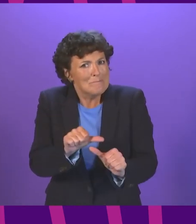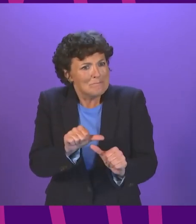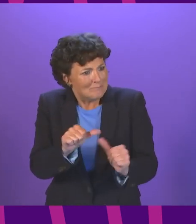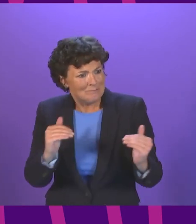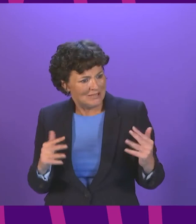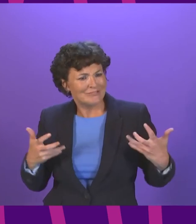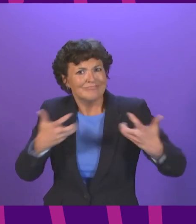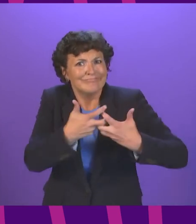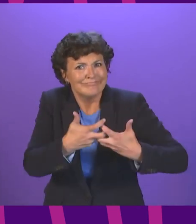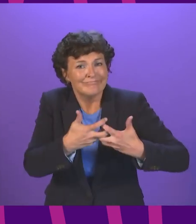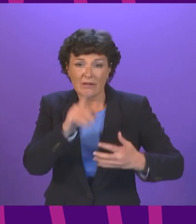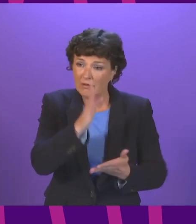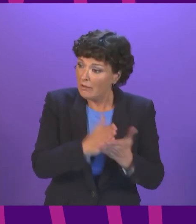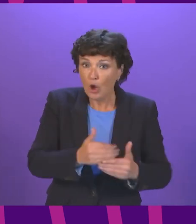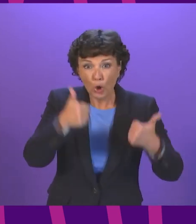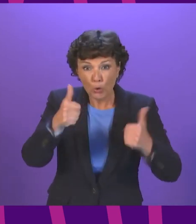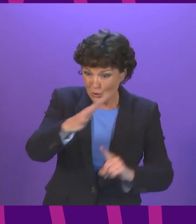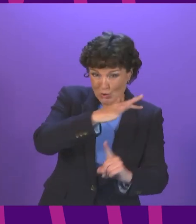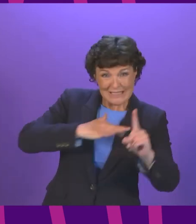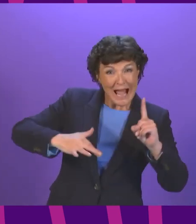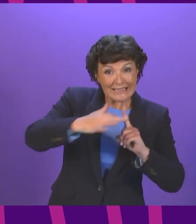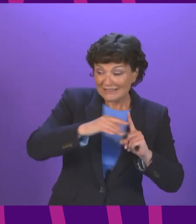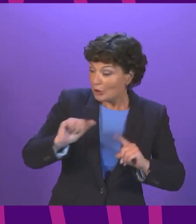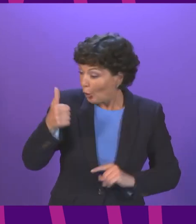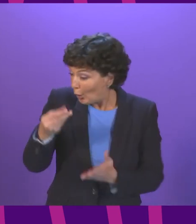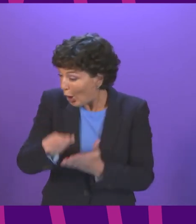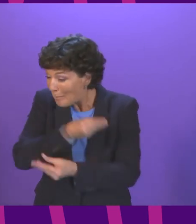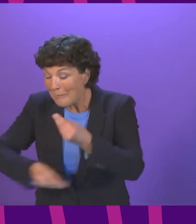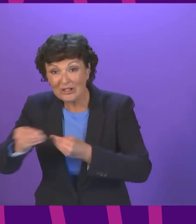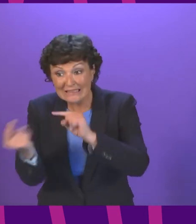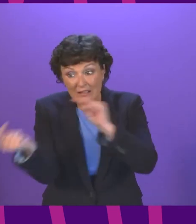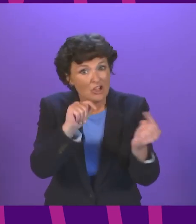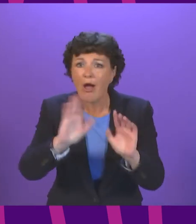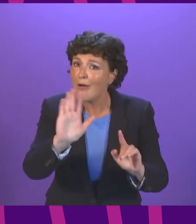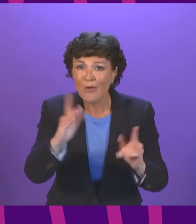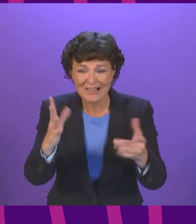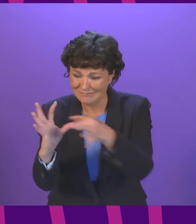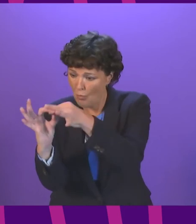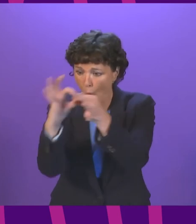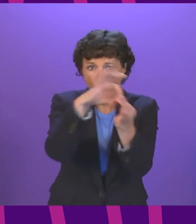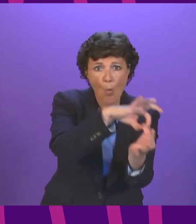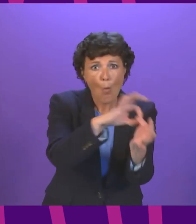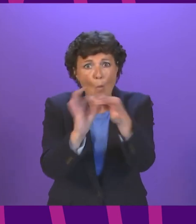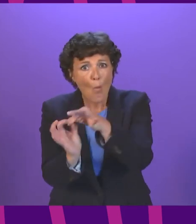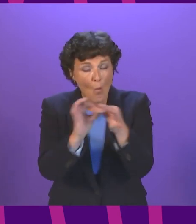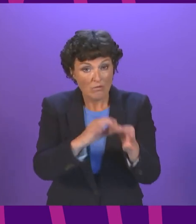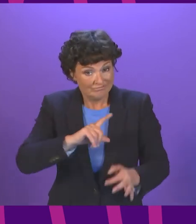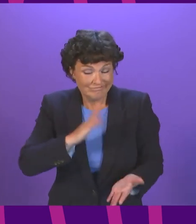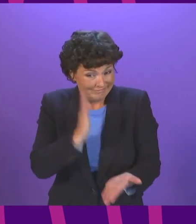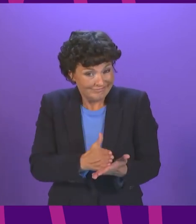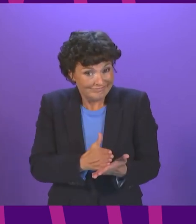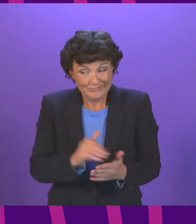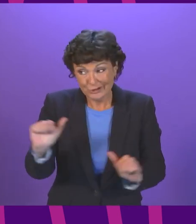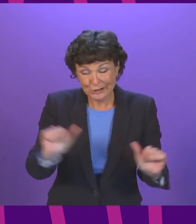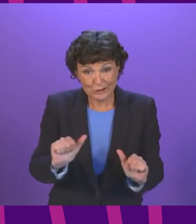a strong, sustainable economy are not competing aims They are interdependent Businesses continue to be badly affected by the